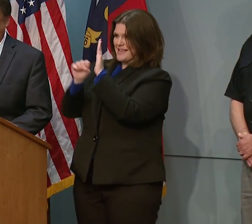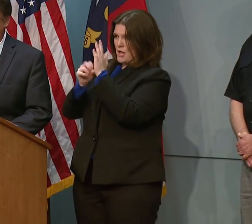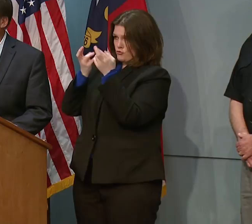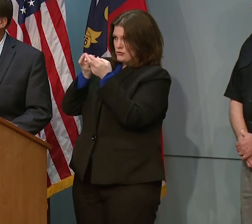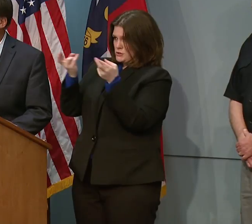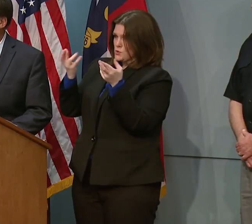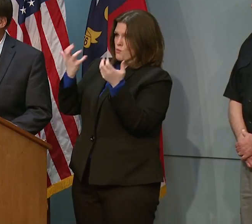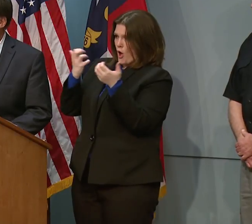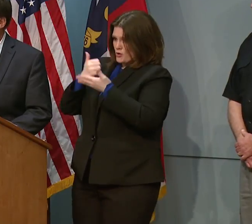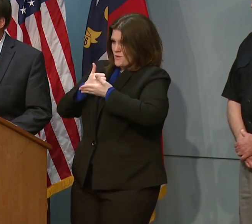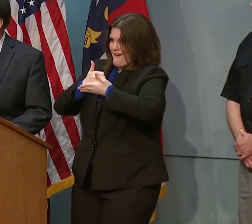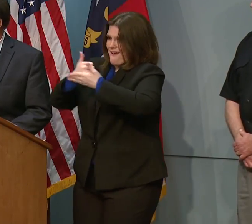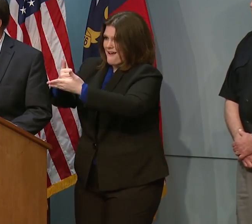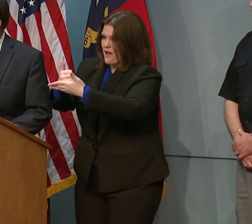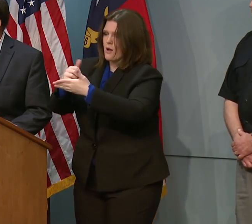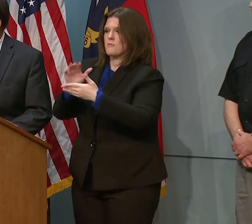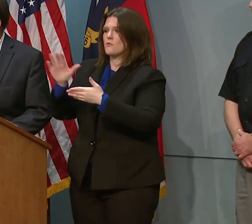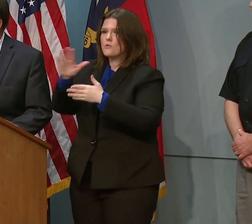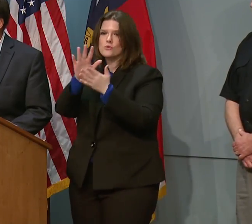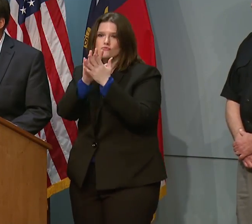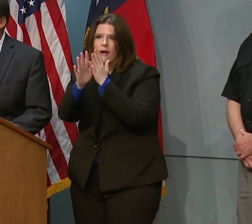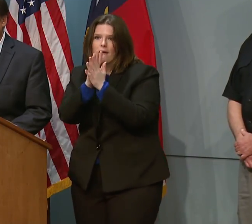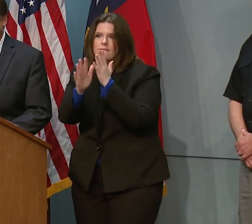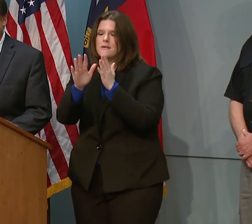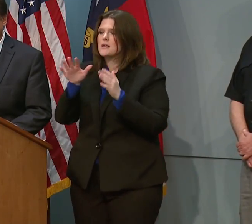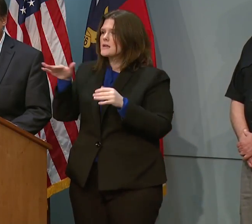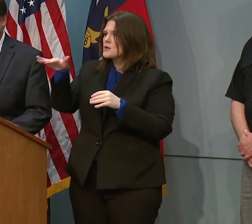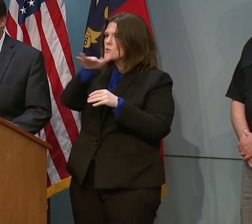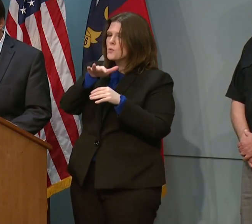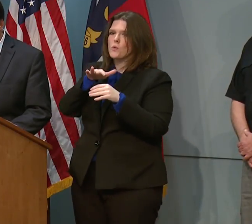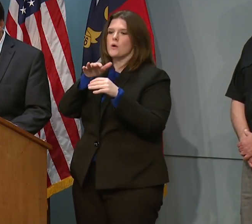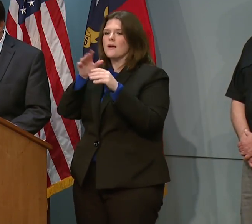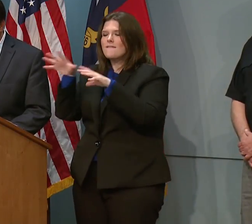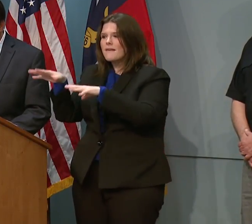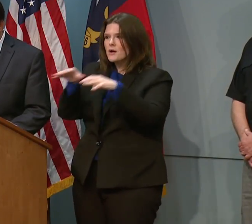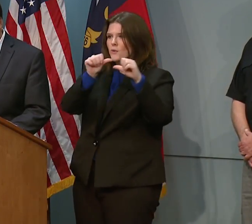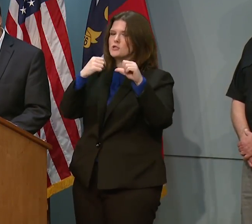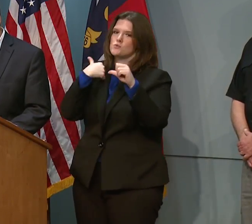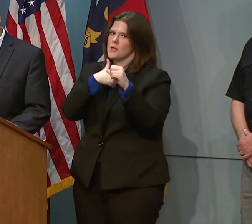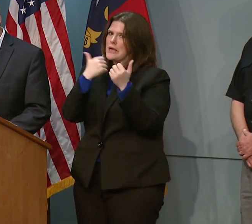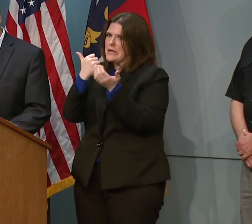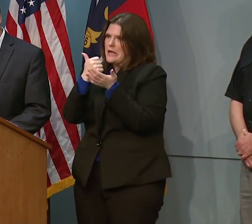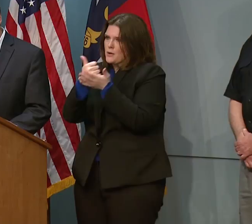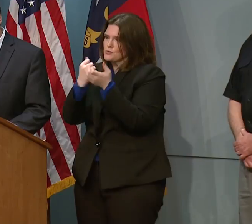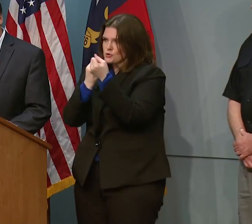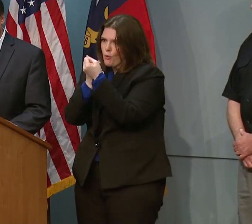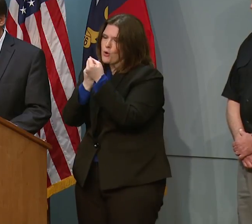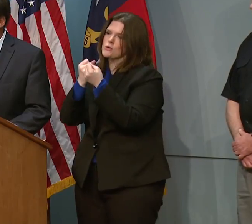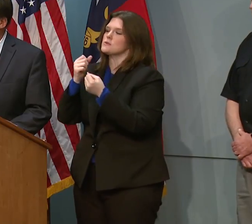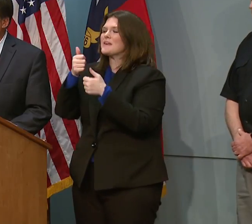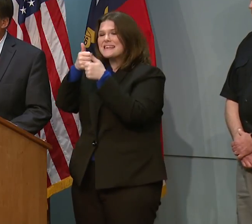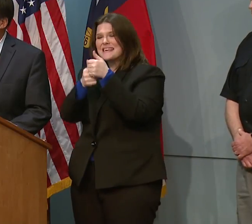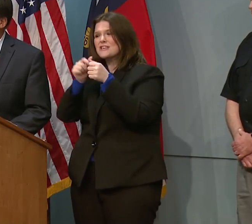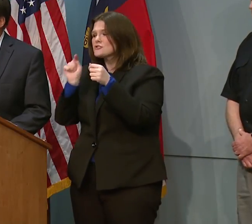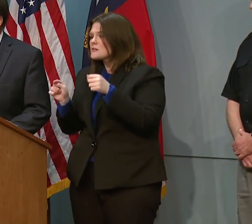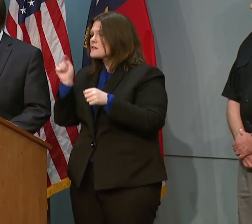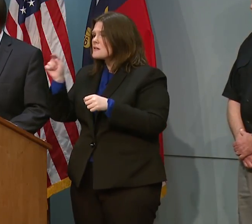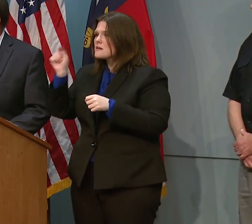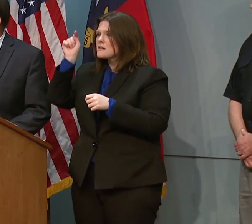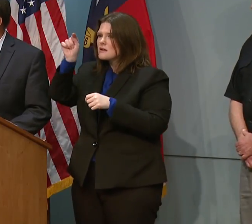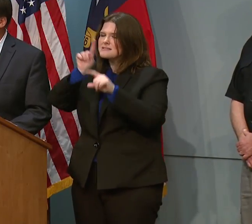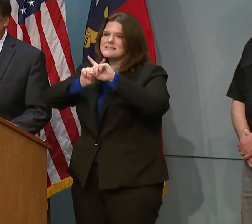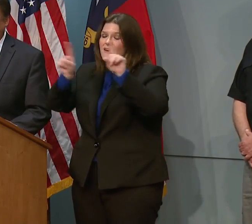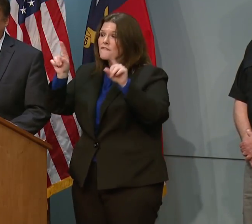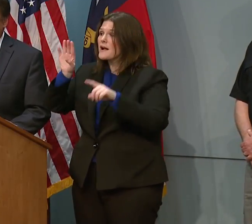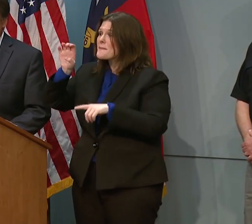help with any traffic issues regarding evacuation. And, again, each area is different because, as you know,